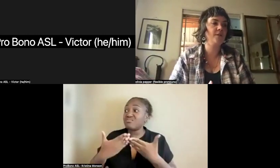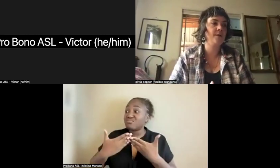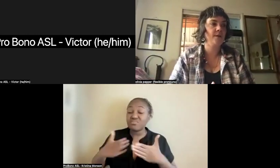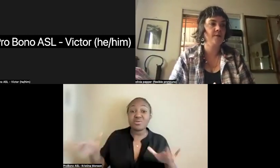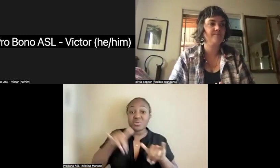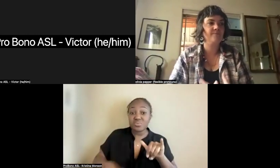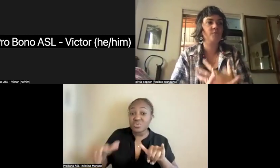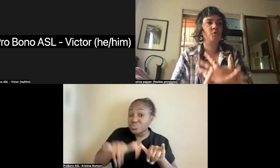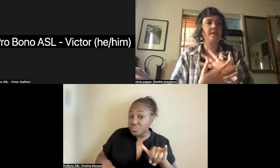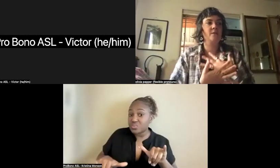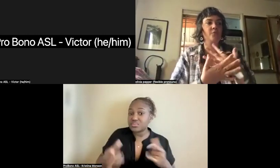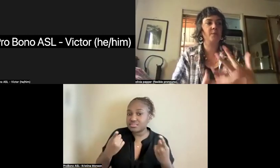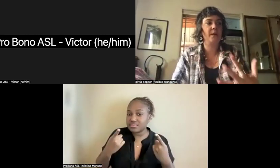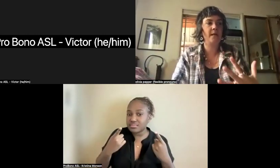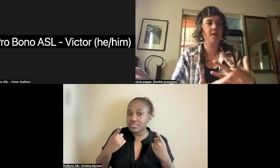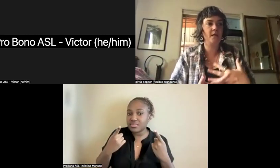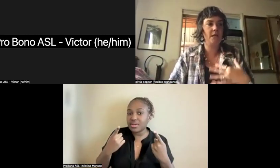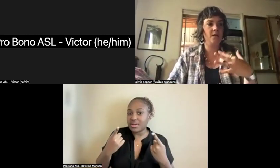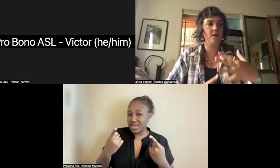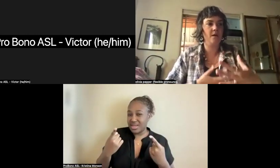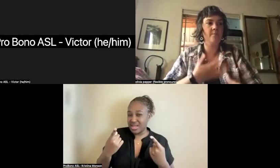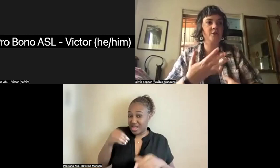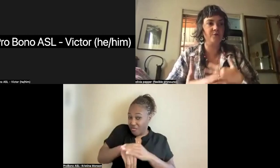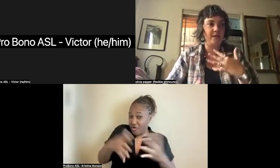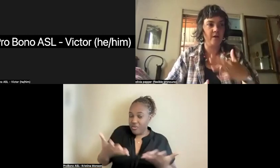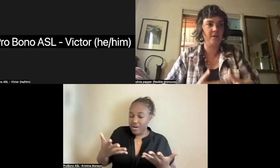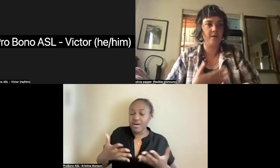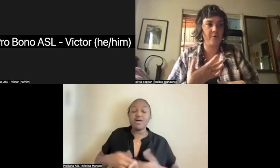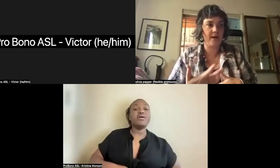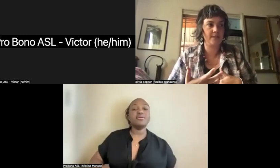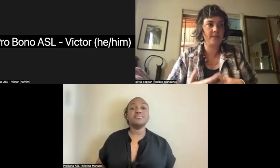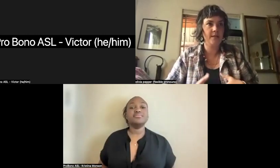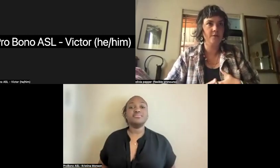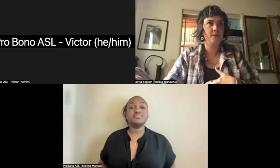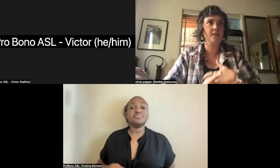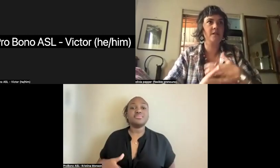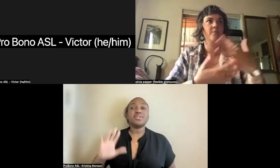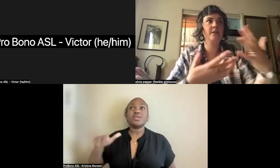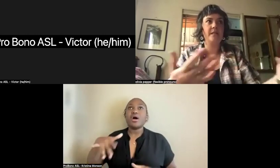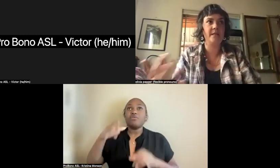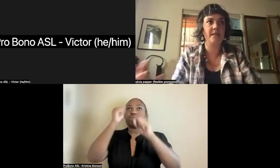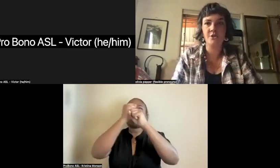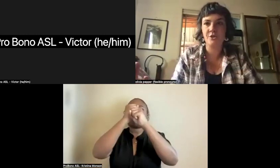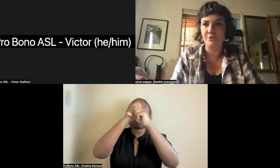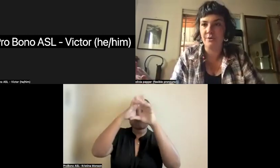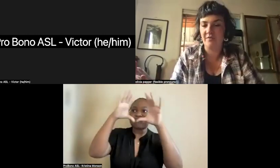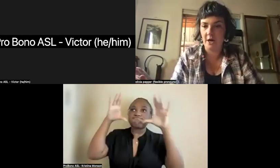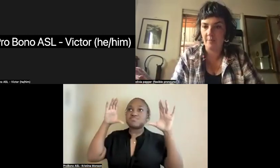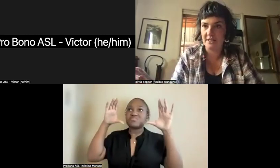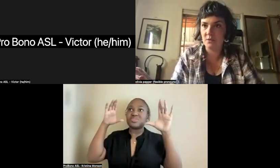trying to bring the imagery of the oppressed deliberately into